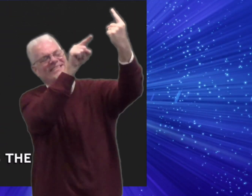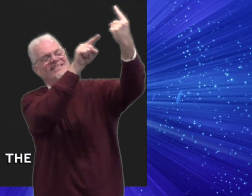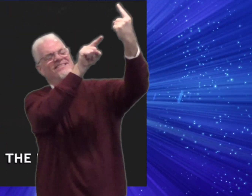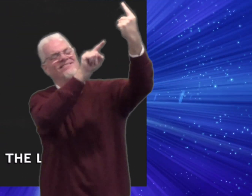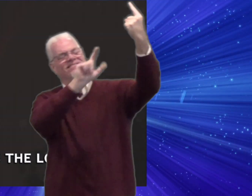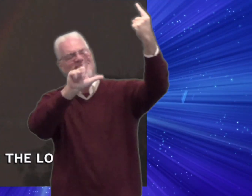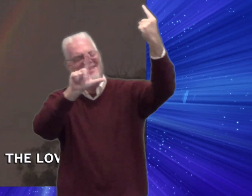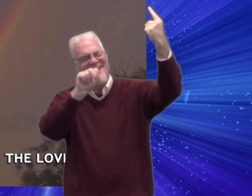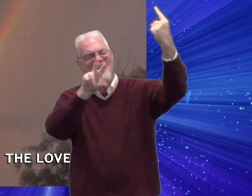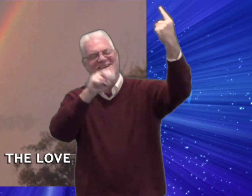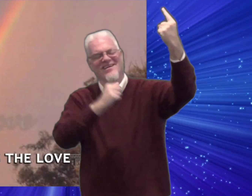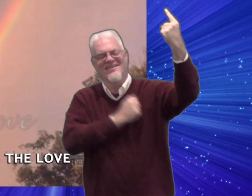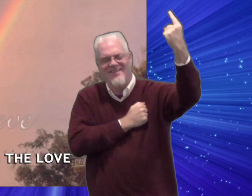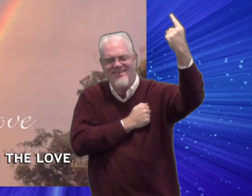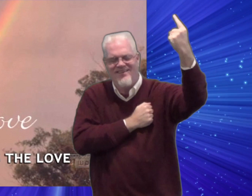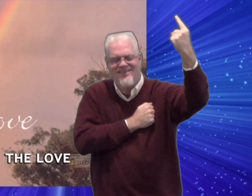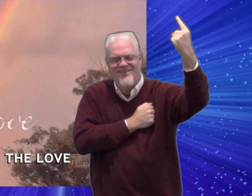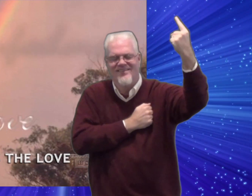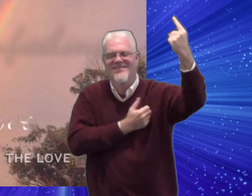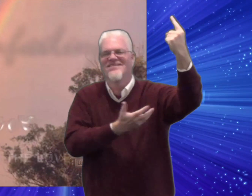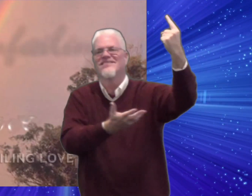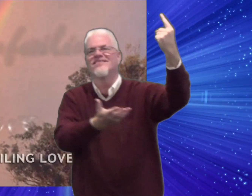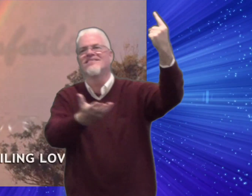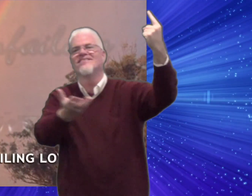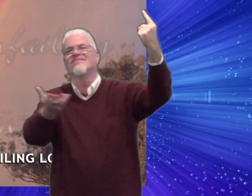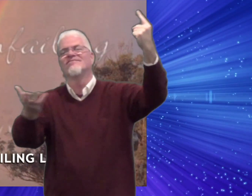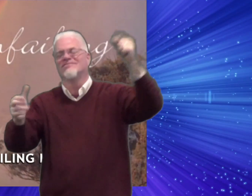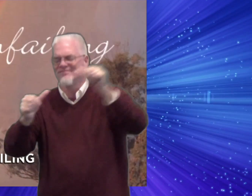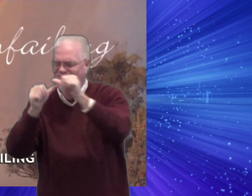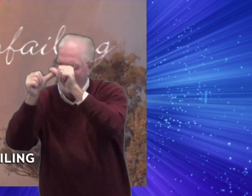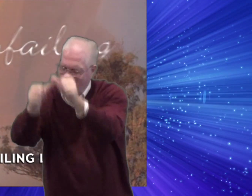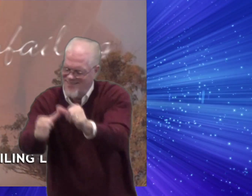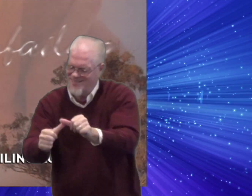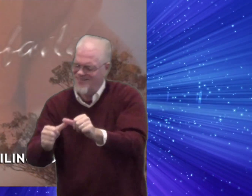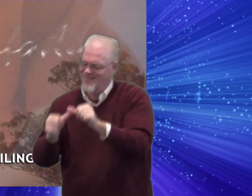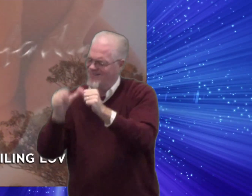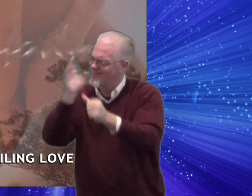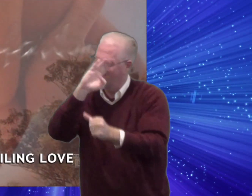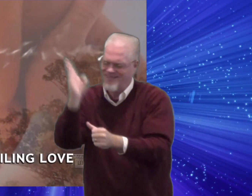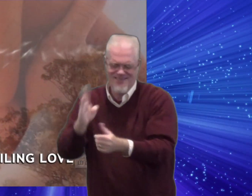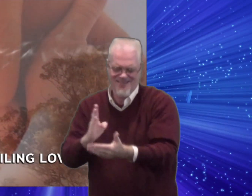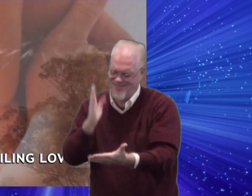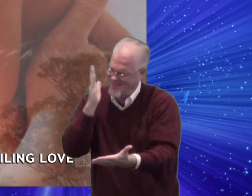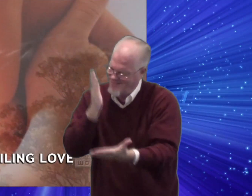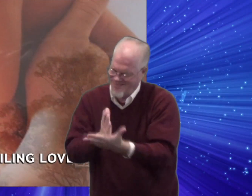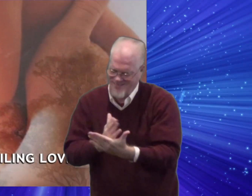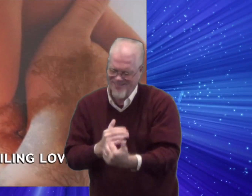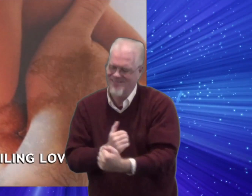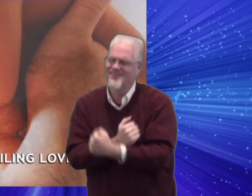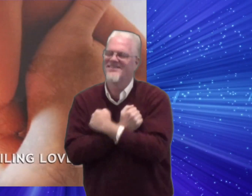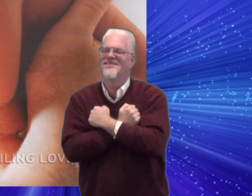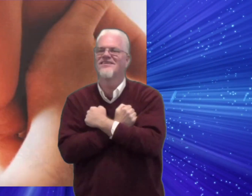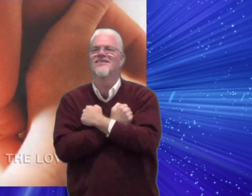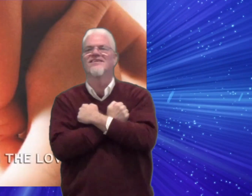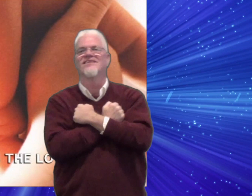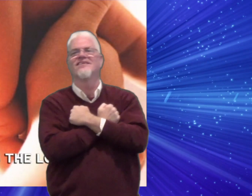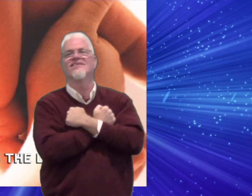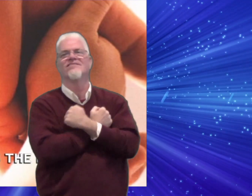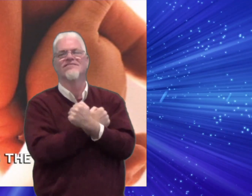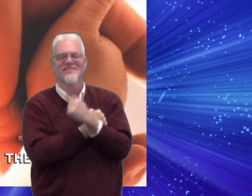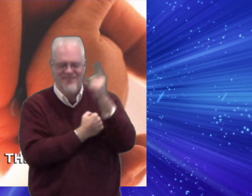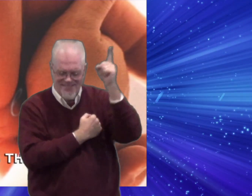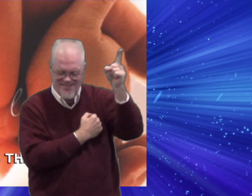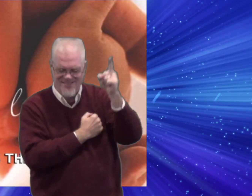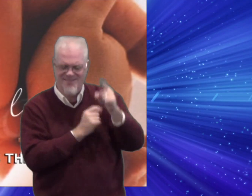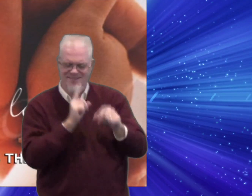He is the love of God He